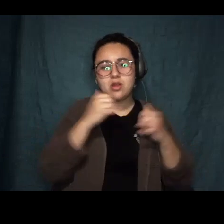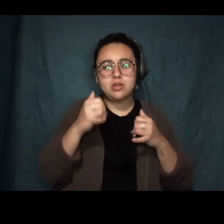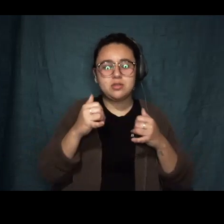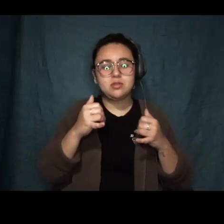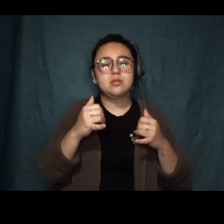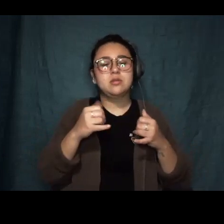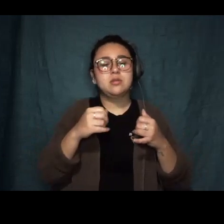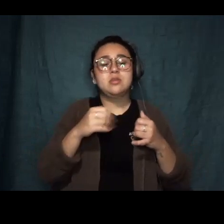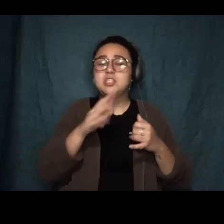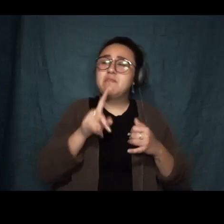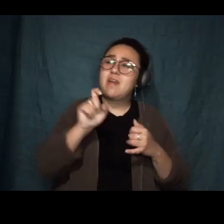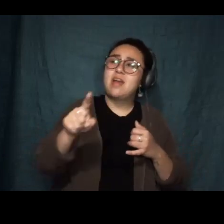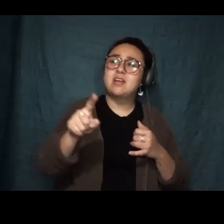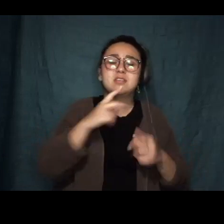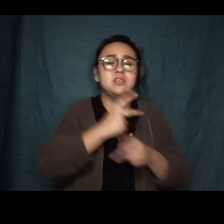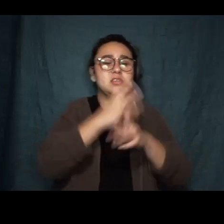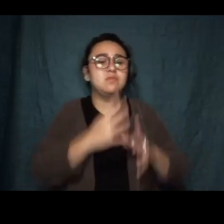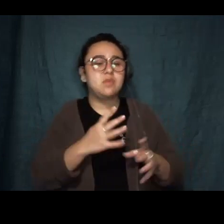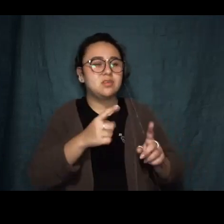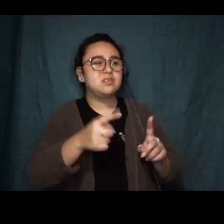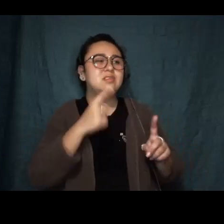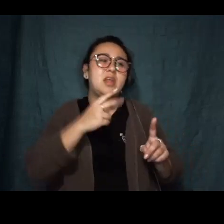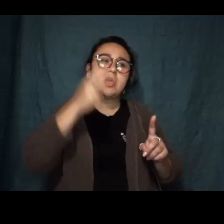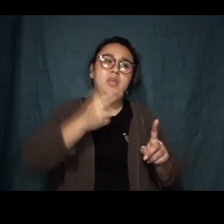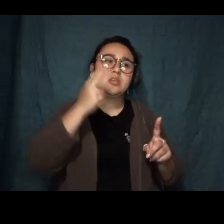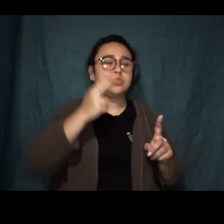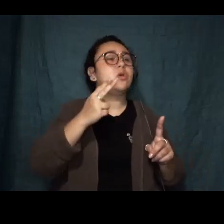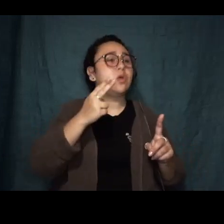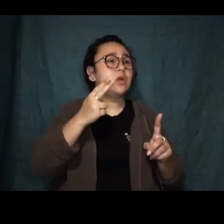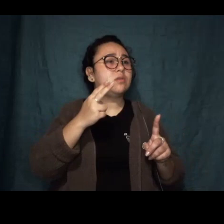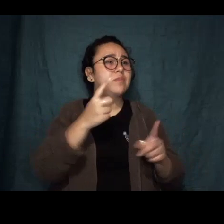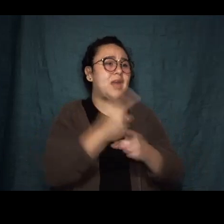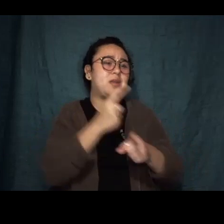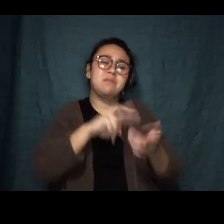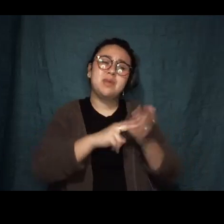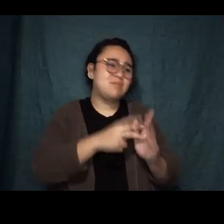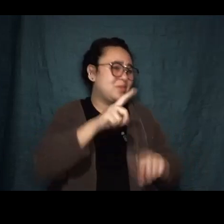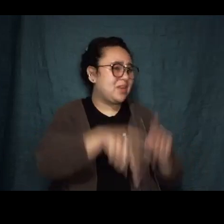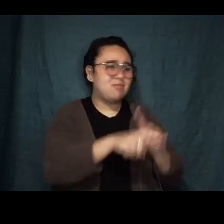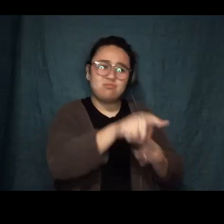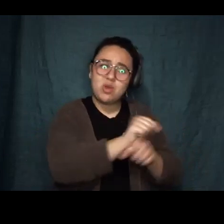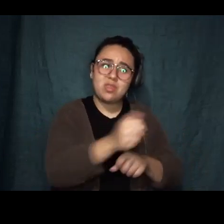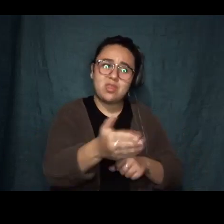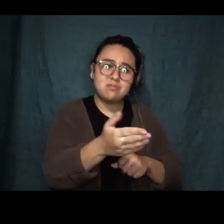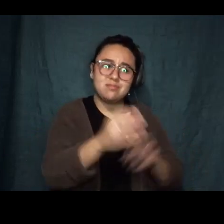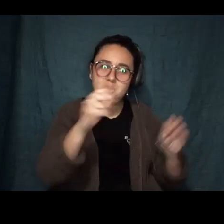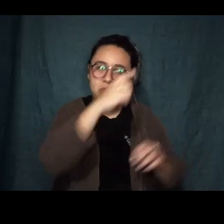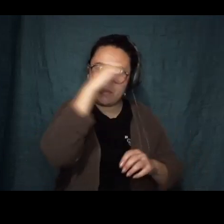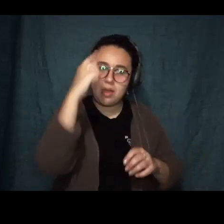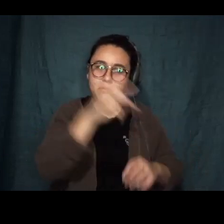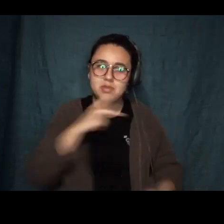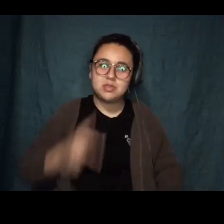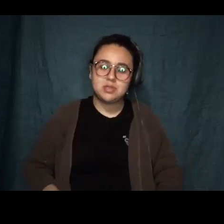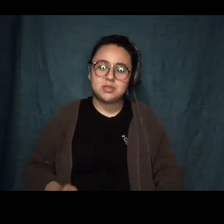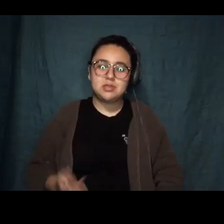supervisor who mumbled something about historical accuracy, meaning no black princesses. We'd hate for the six-year-olds having tea parties on the Titanic